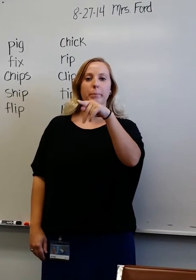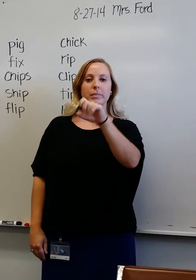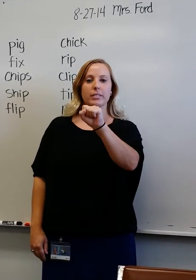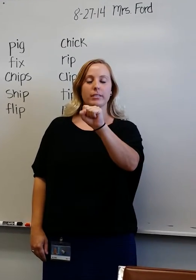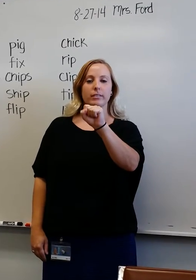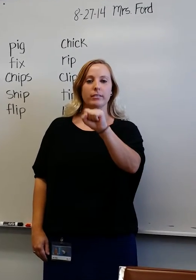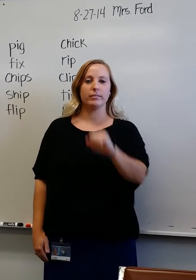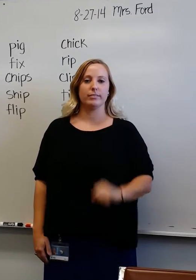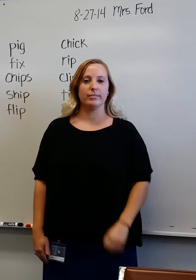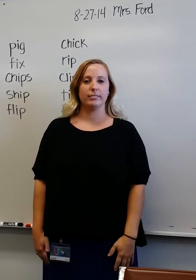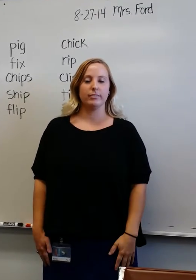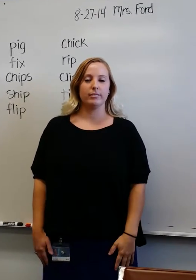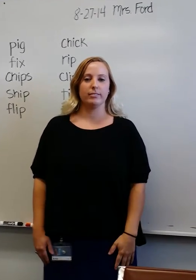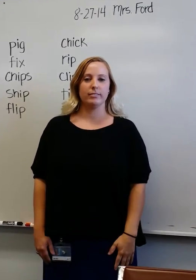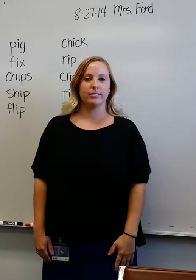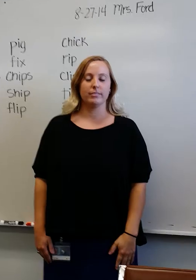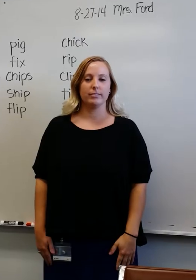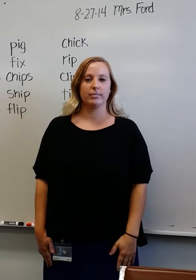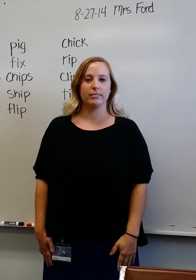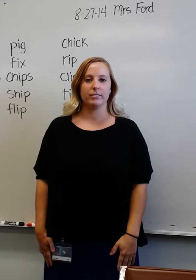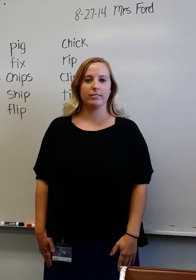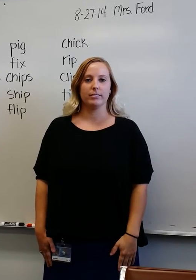Chips. Please pass me the chips.